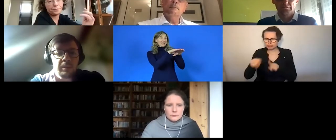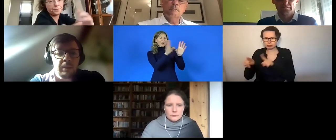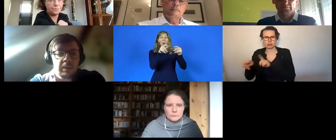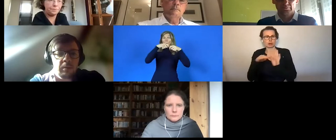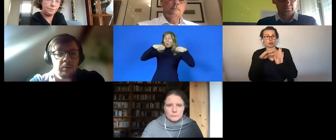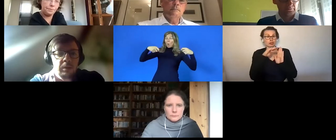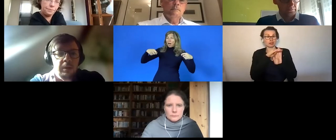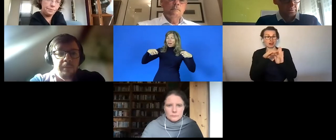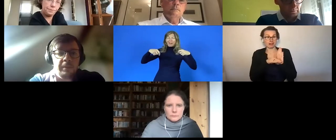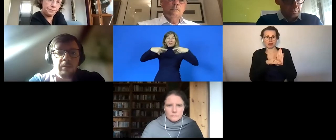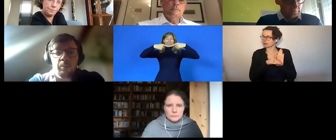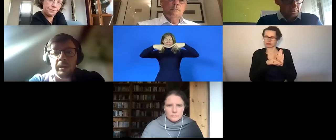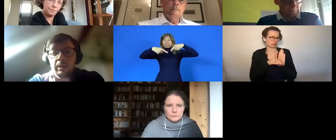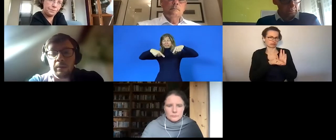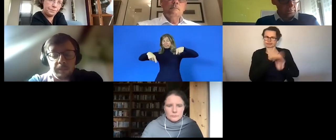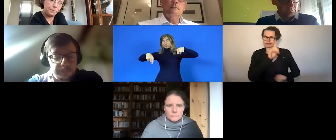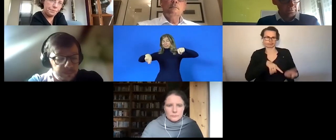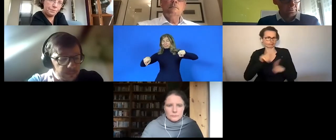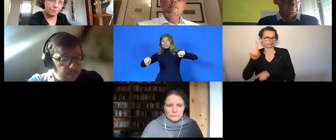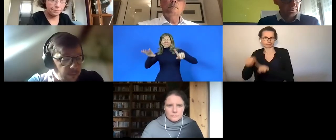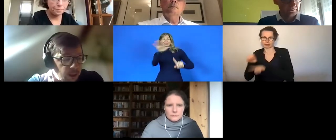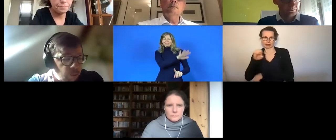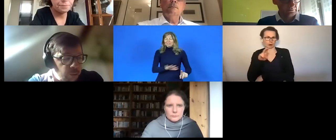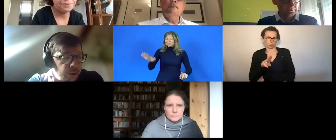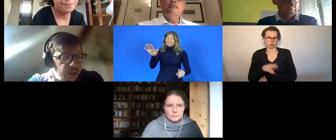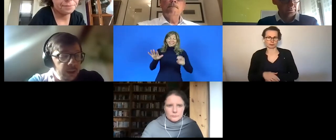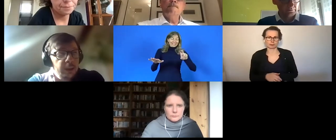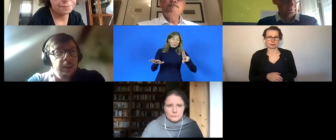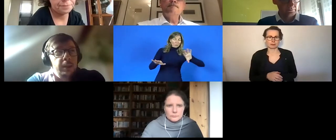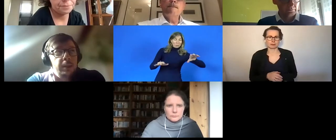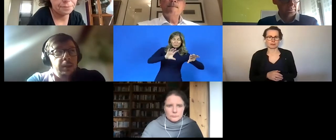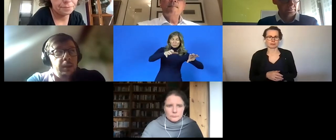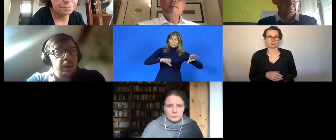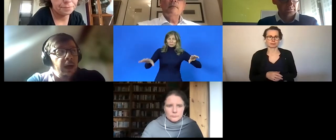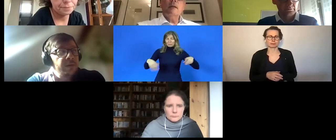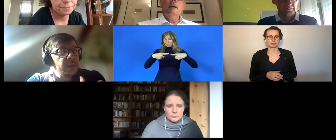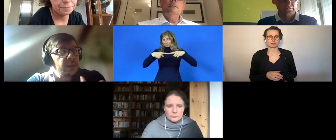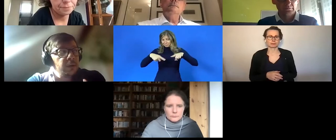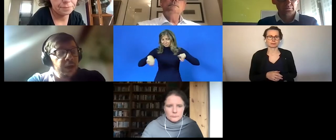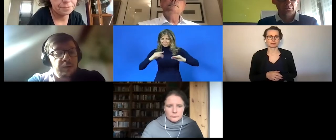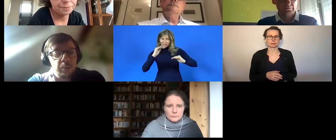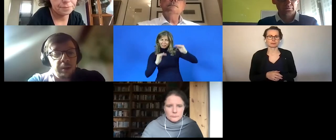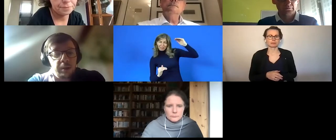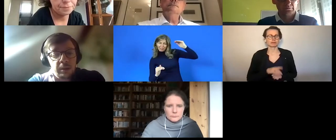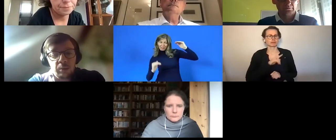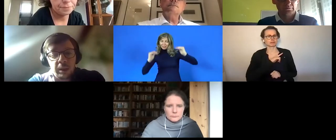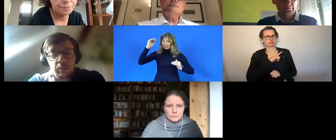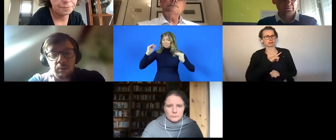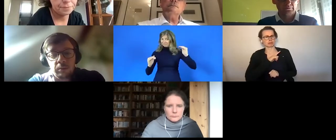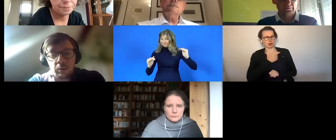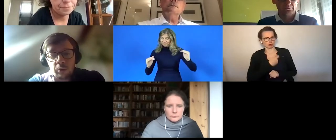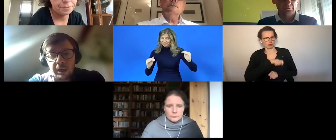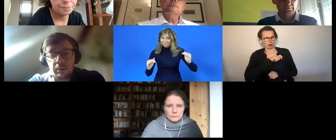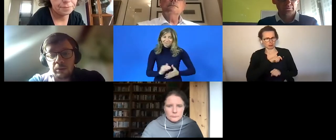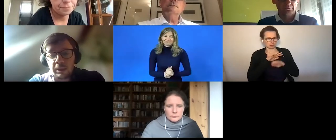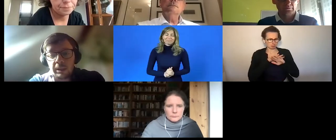with disabilities across the european union and what we uh have tasked ourselves with is really to